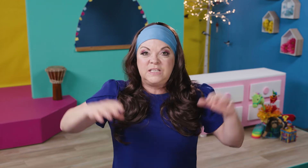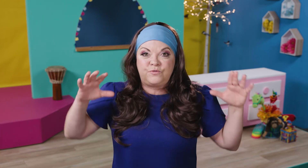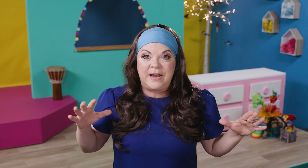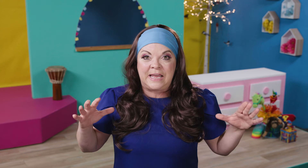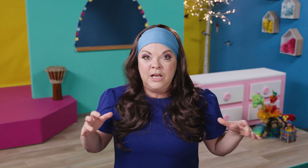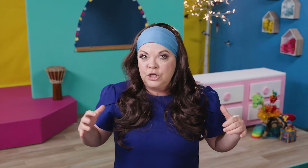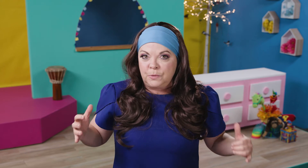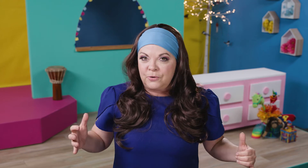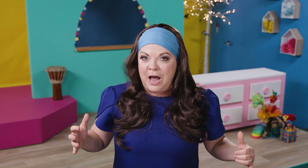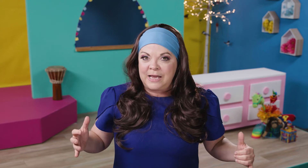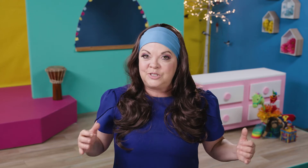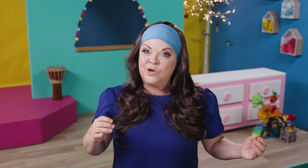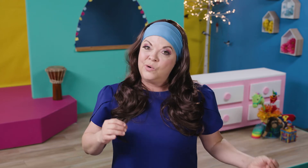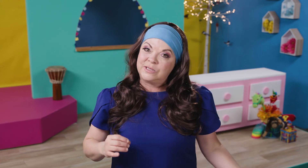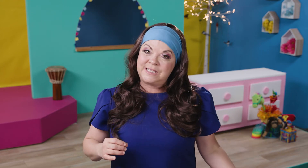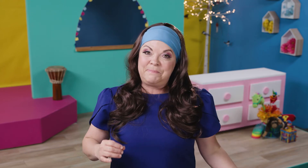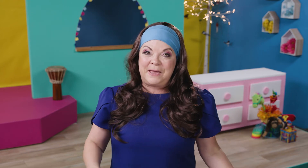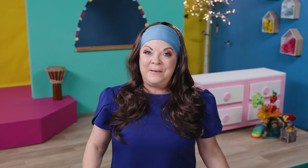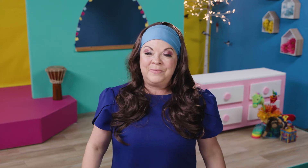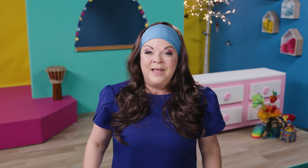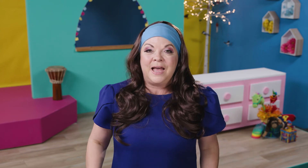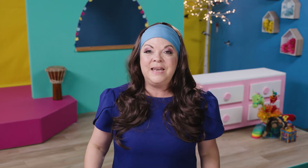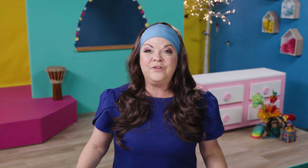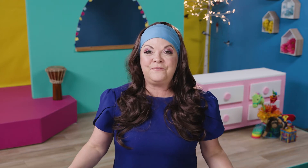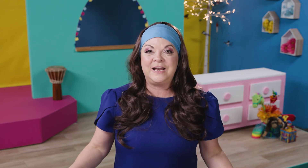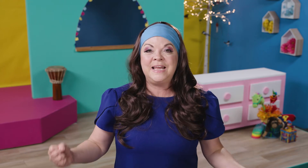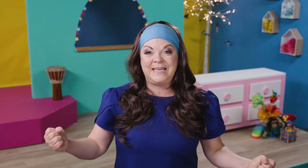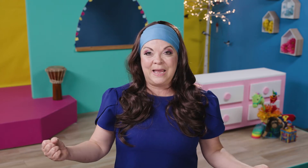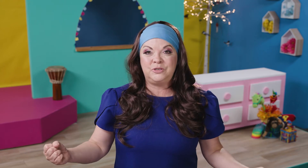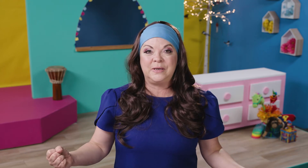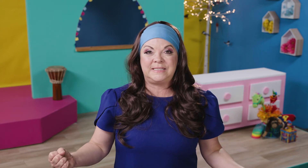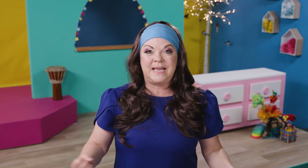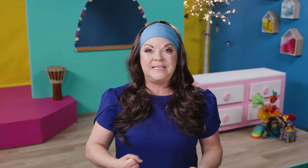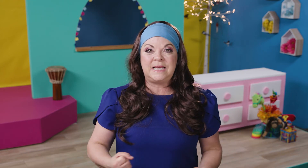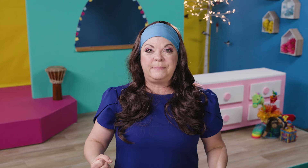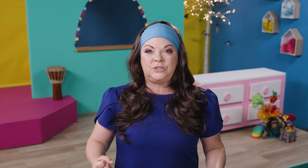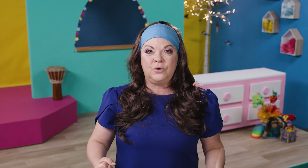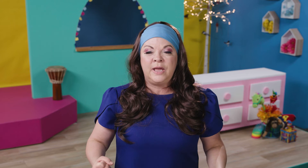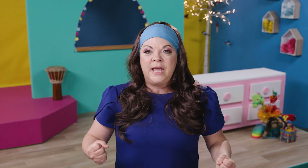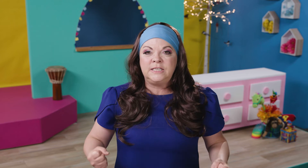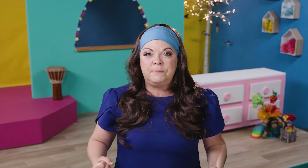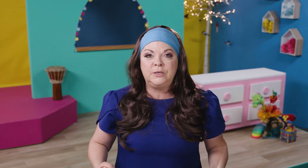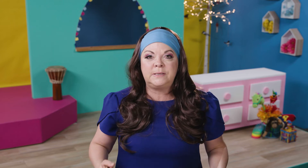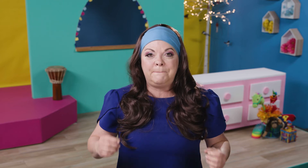that is funny, surprised or sleepy. Another fun game to extend this episode is to put some